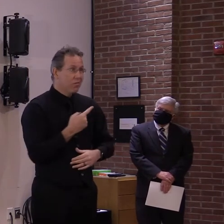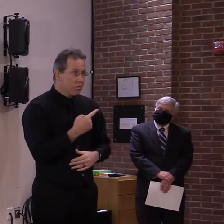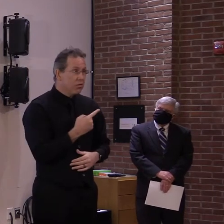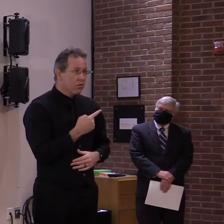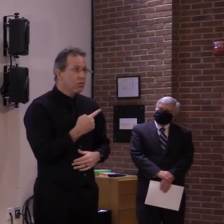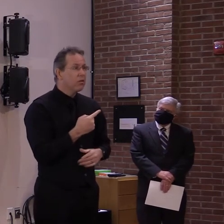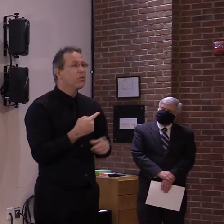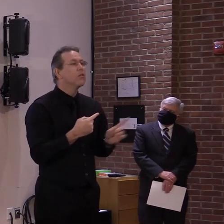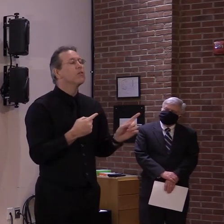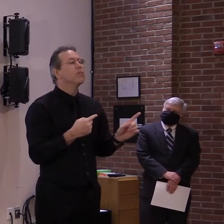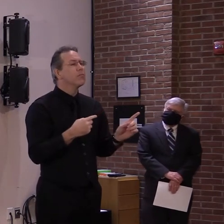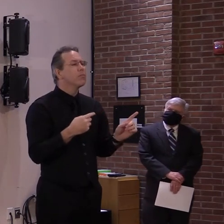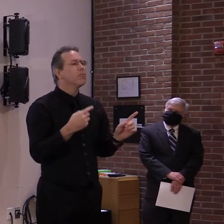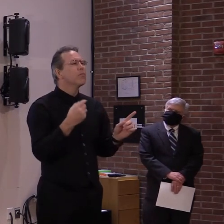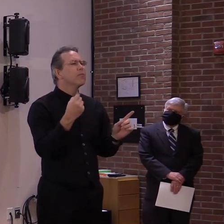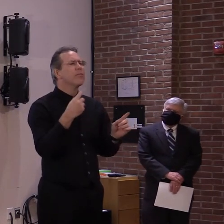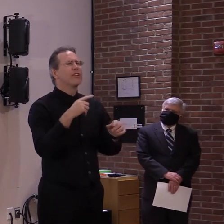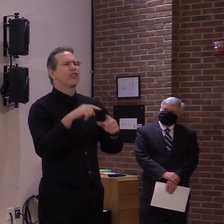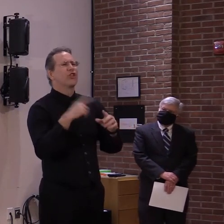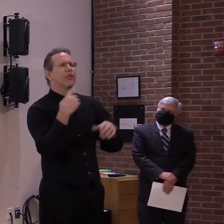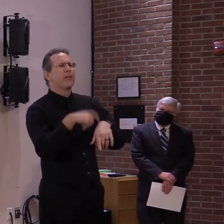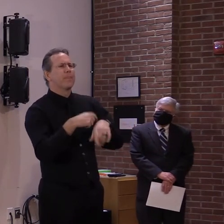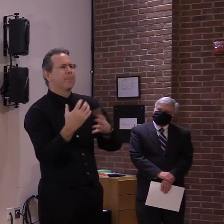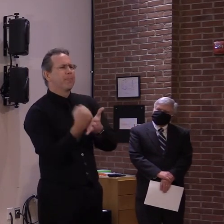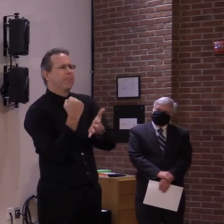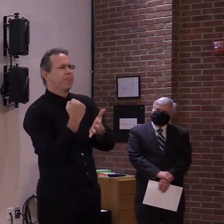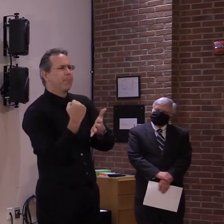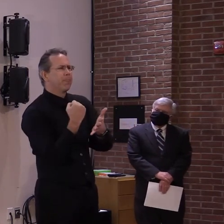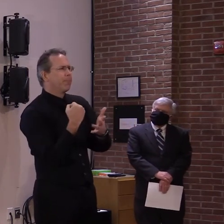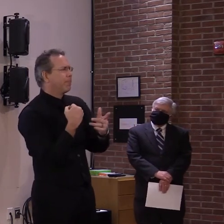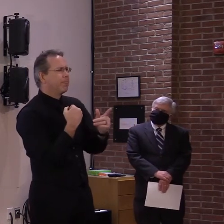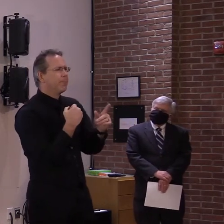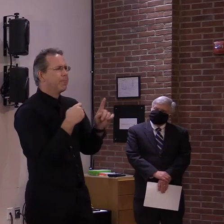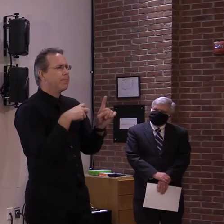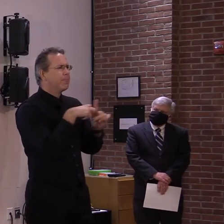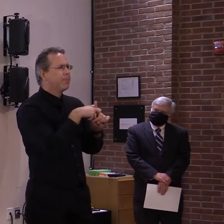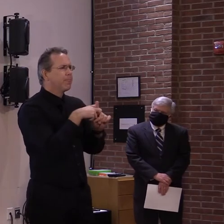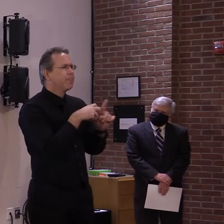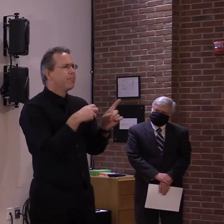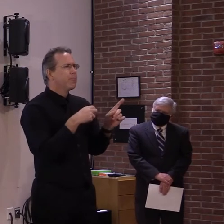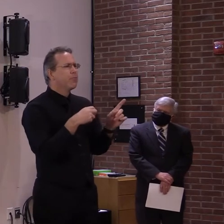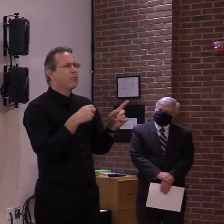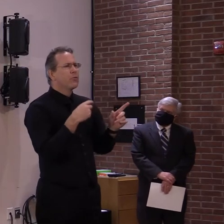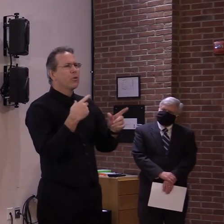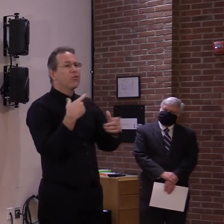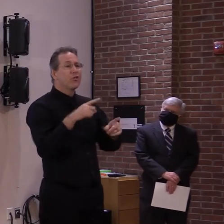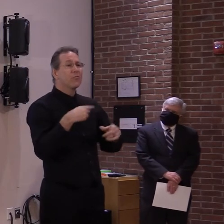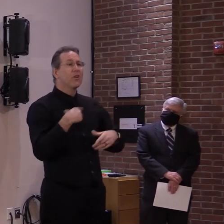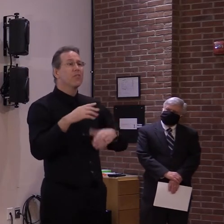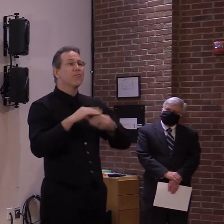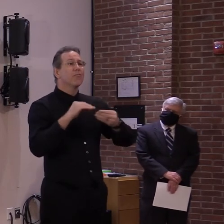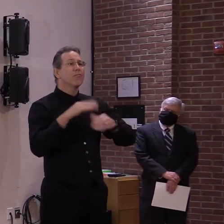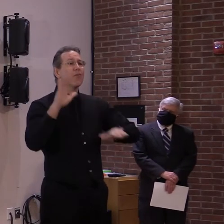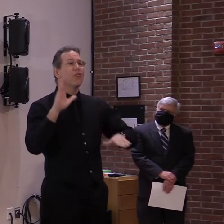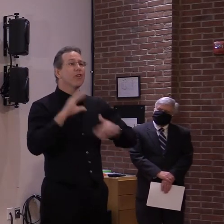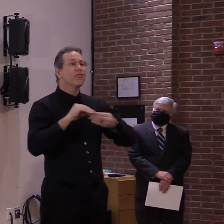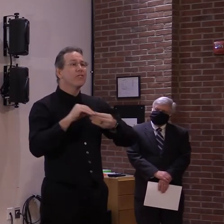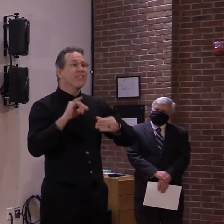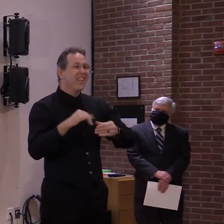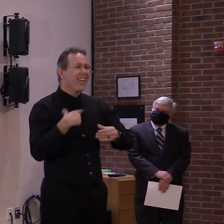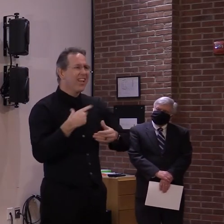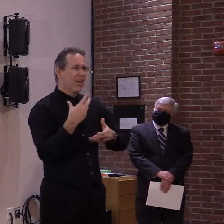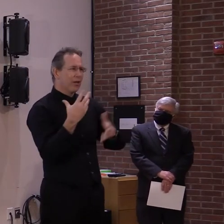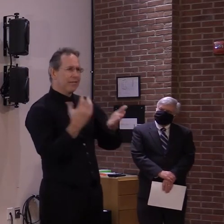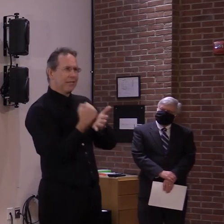restructure government. So this is done frequently. We did it with the liquor lottery, um, board, uh, before we did it,